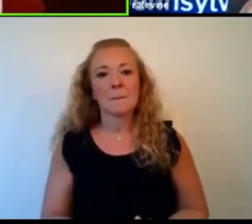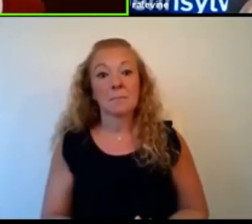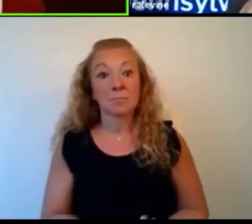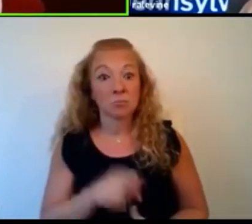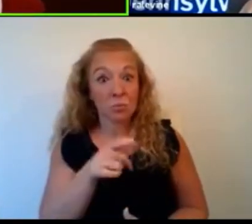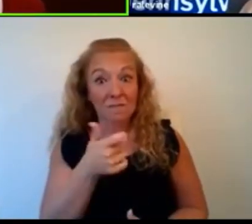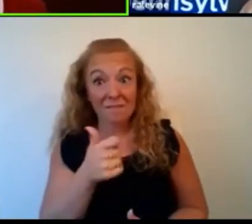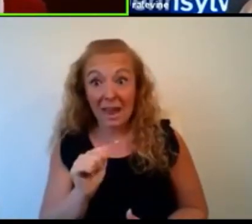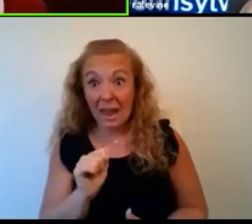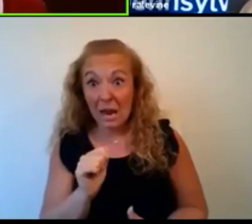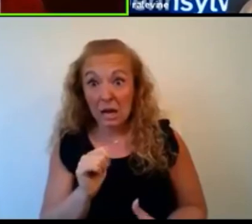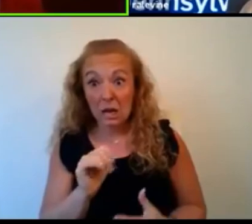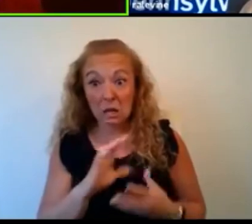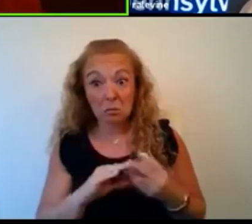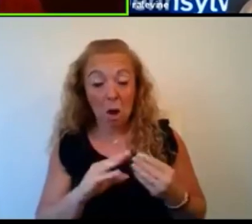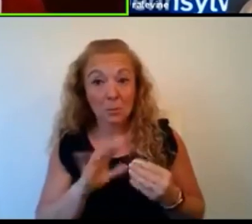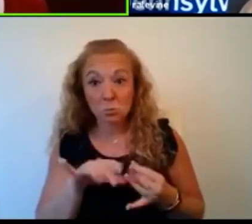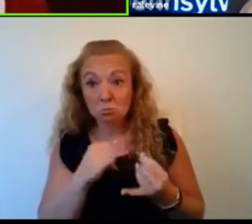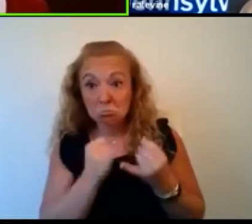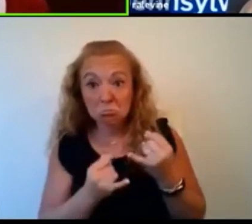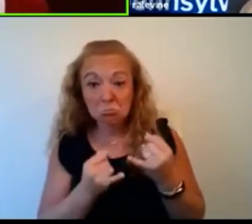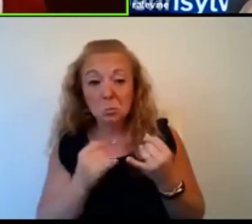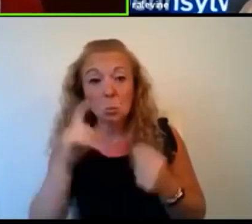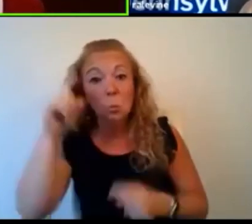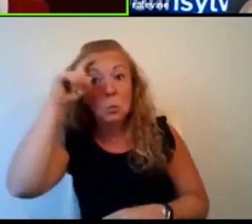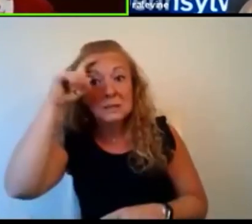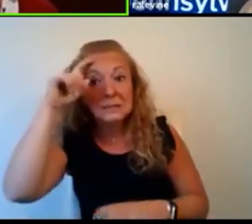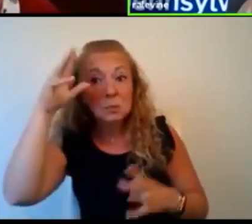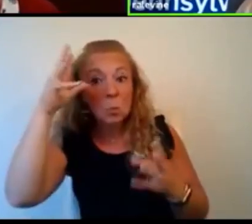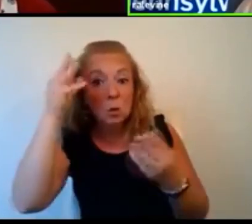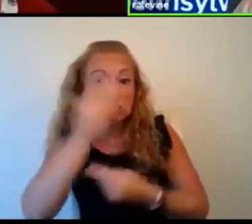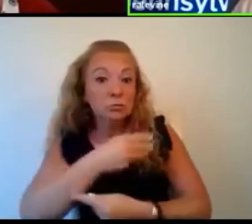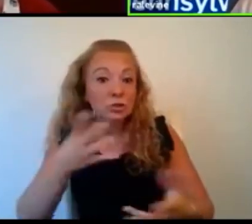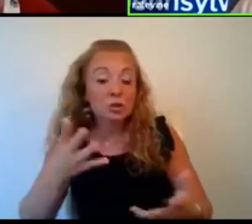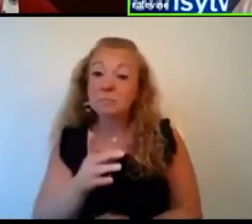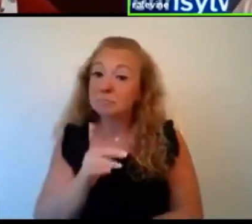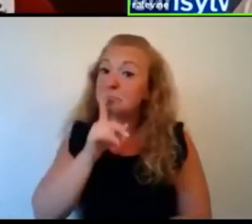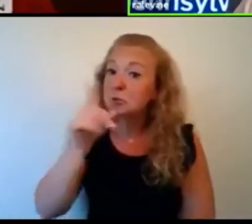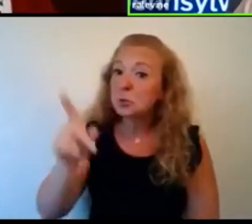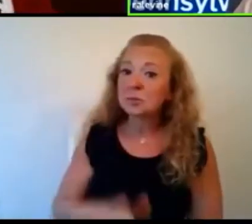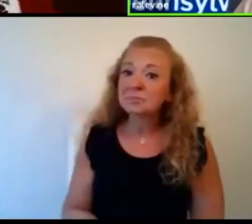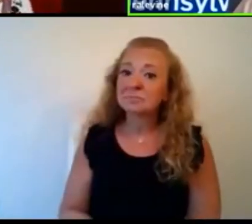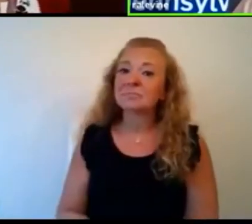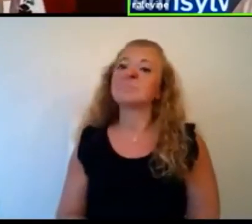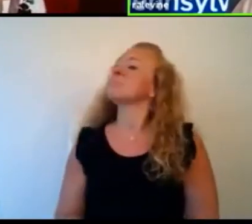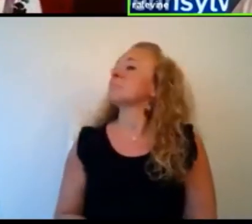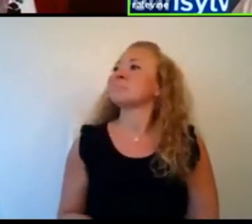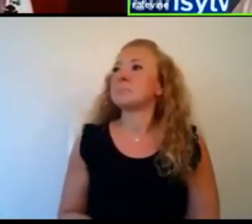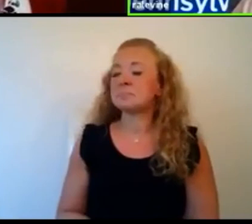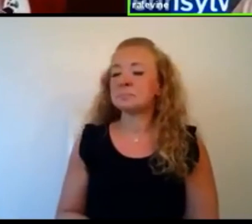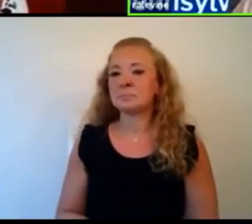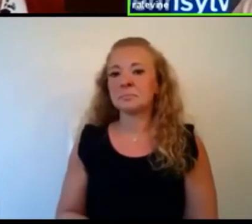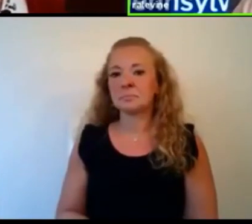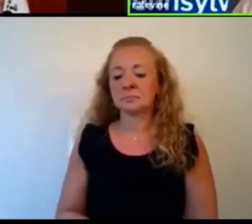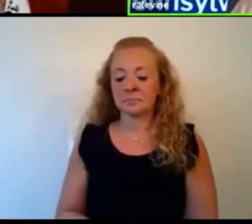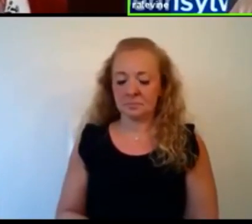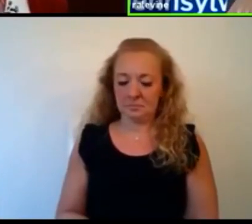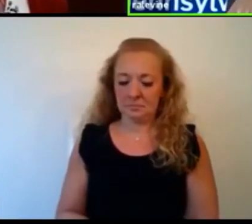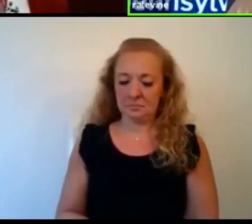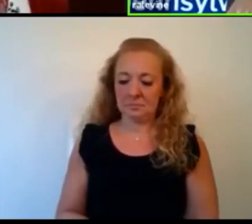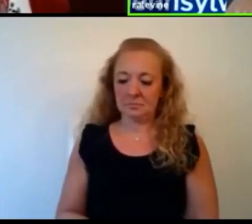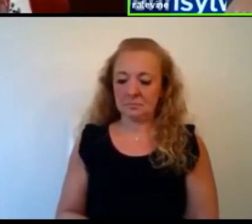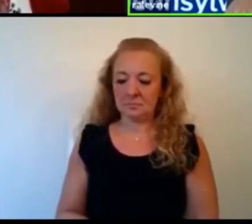have any parting words or any other words of wisdom you'd like to share? Sure. Um, so, you know, I, I'm a